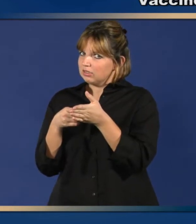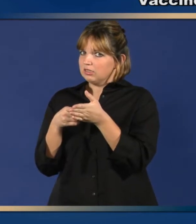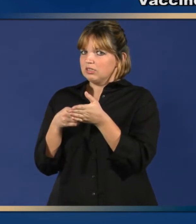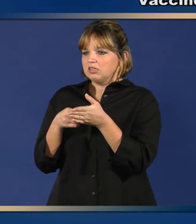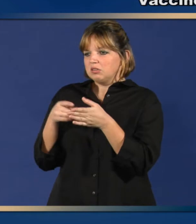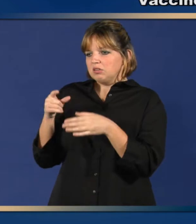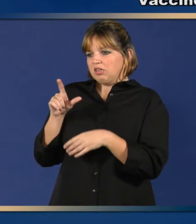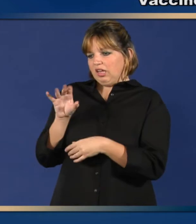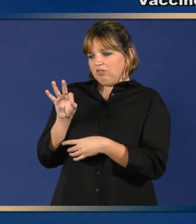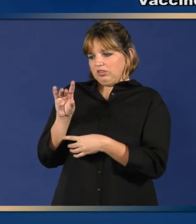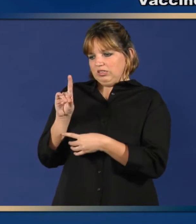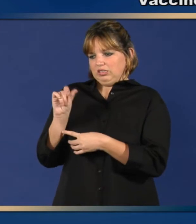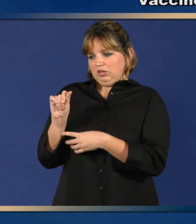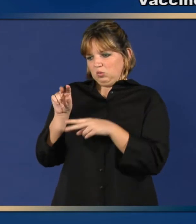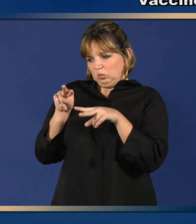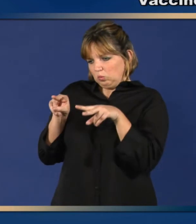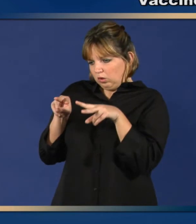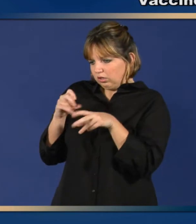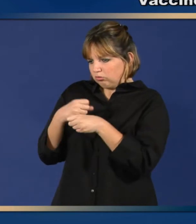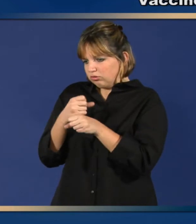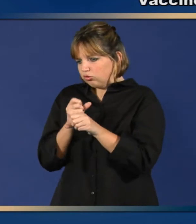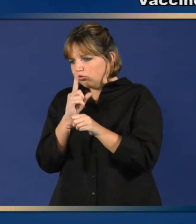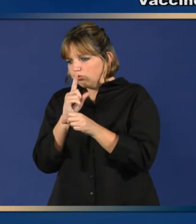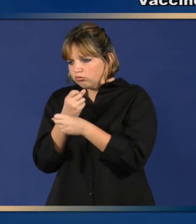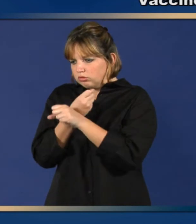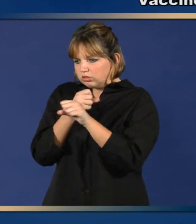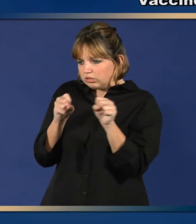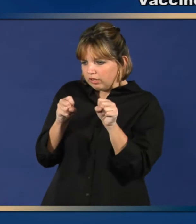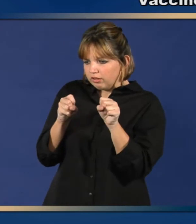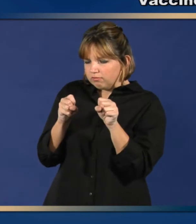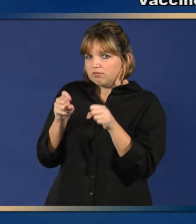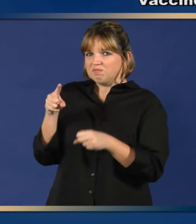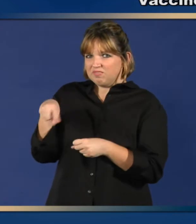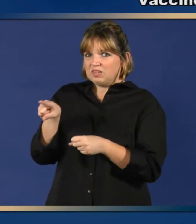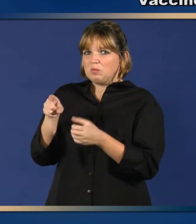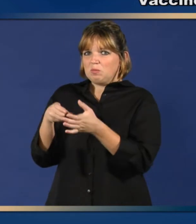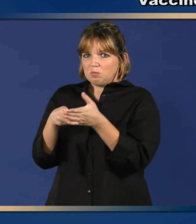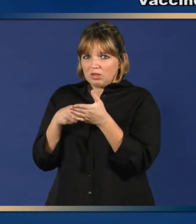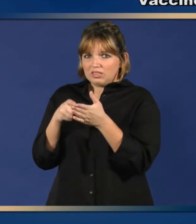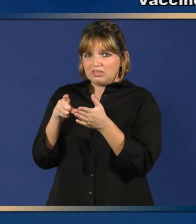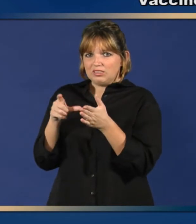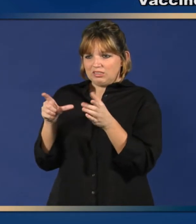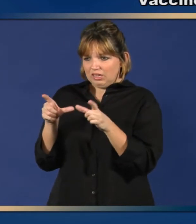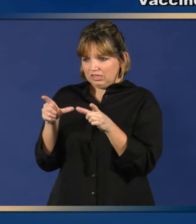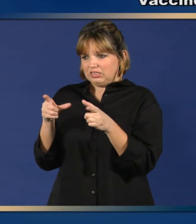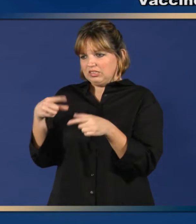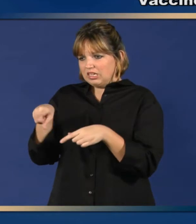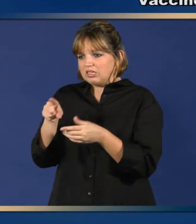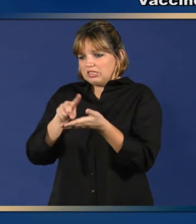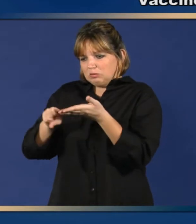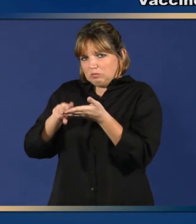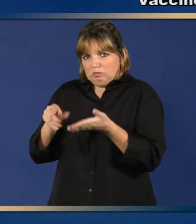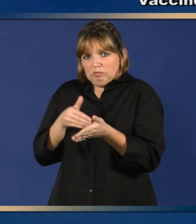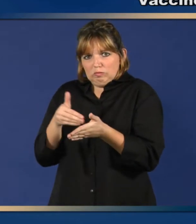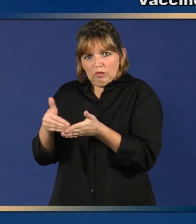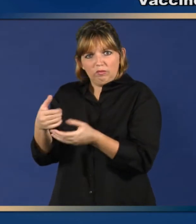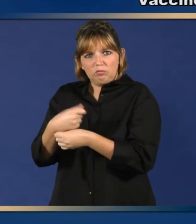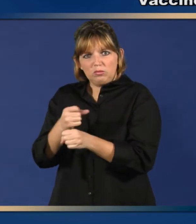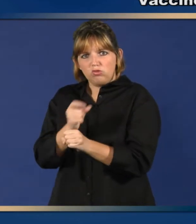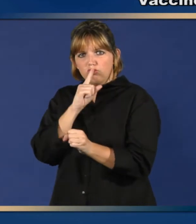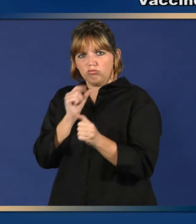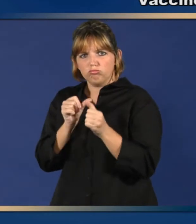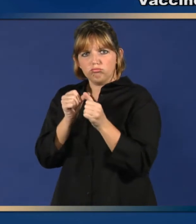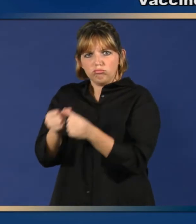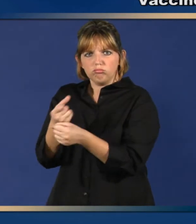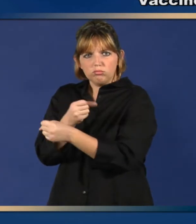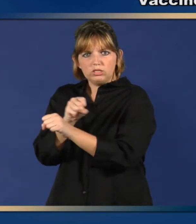The places where vaccines are made must be licensed. They are regularly inspected